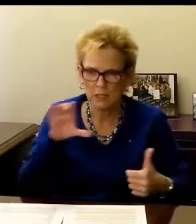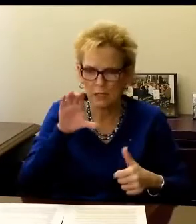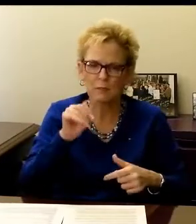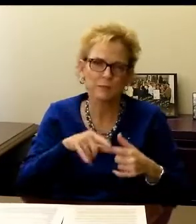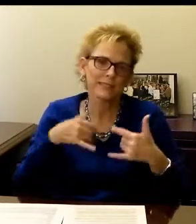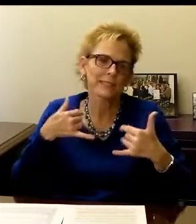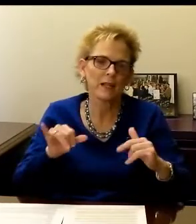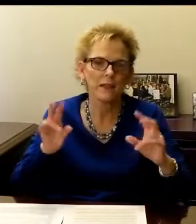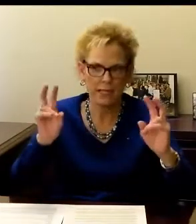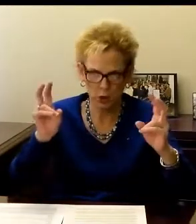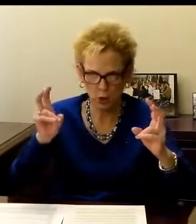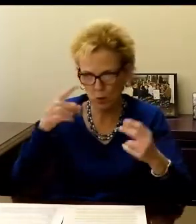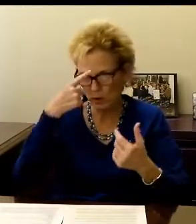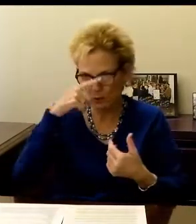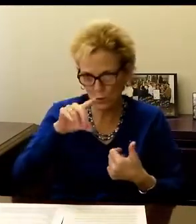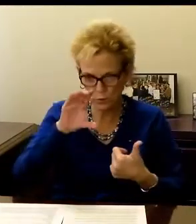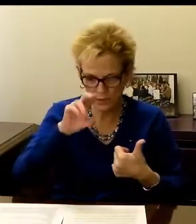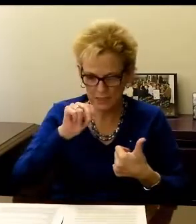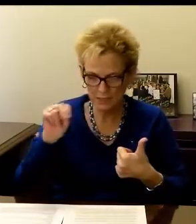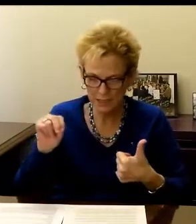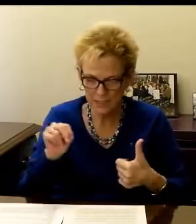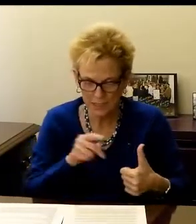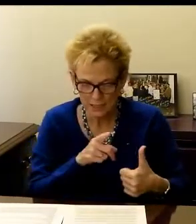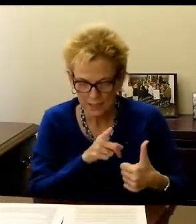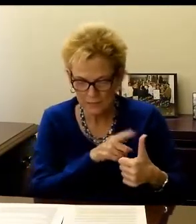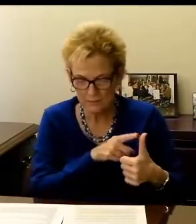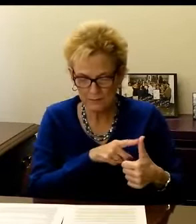CNN is a large company, but the cost is still an issue for CNN.